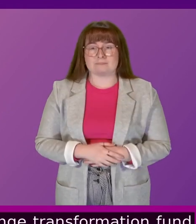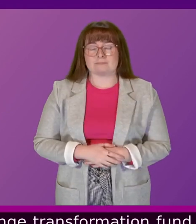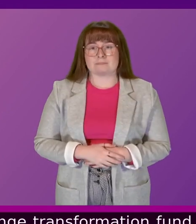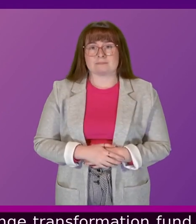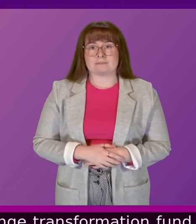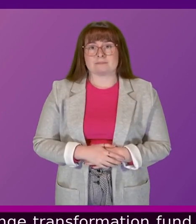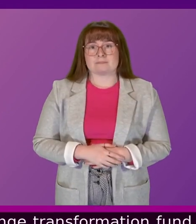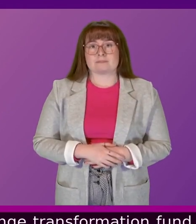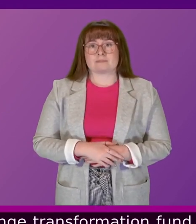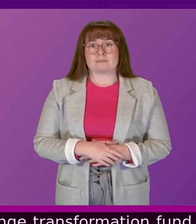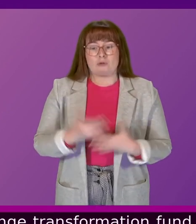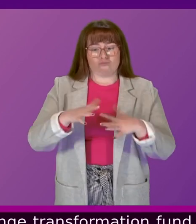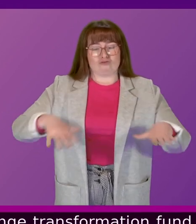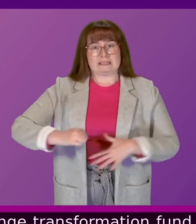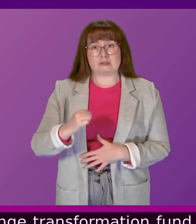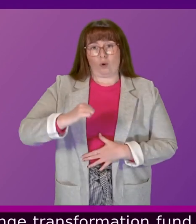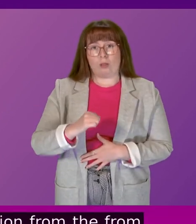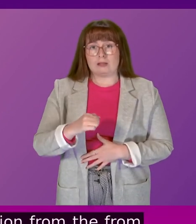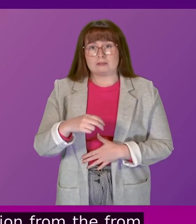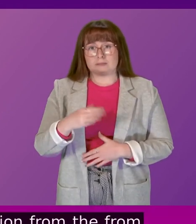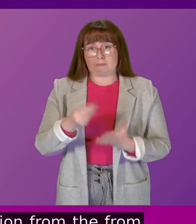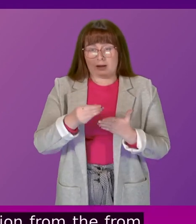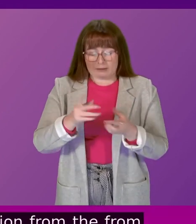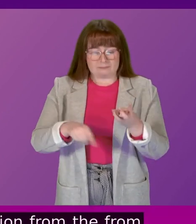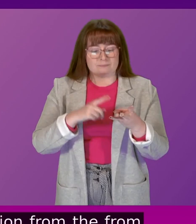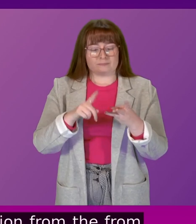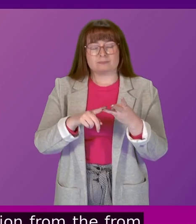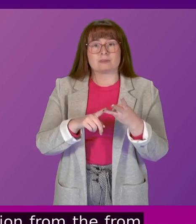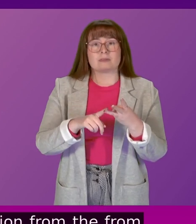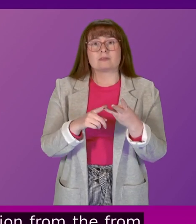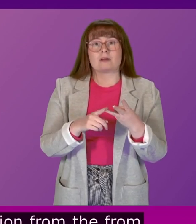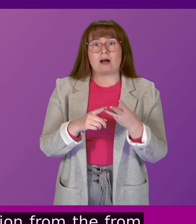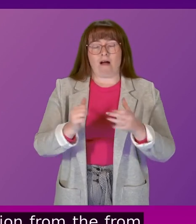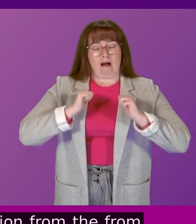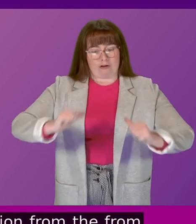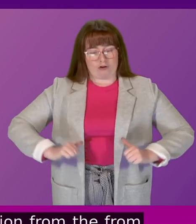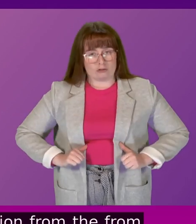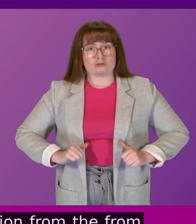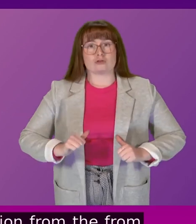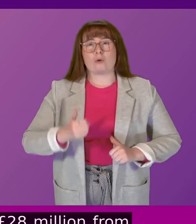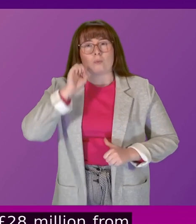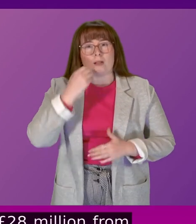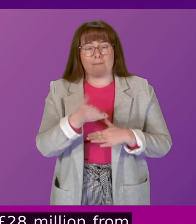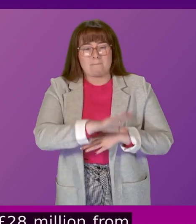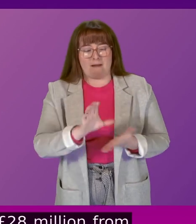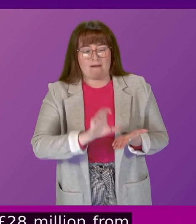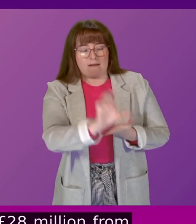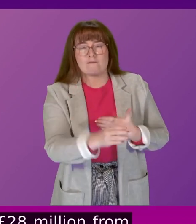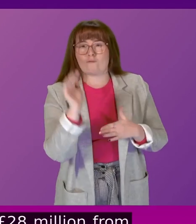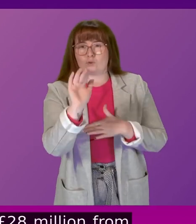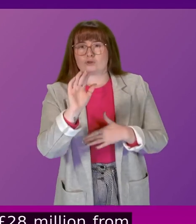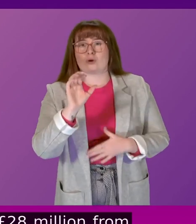efficiencies in marine Scotland, £28 million from agricultural budgets with a commitment to return this funding in future years,